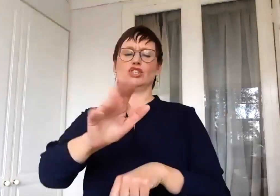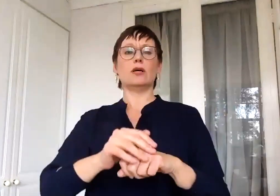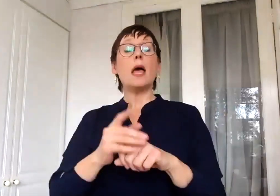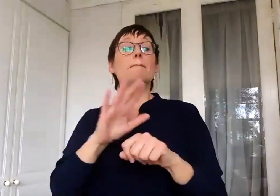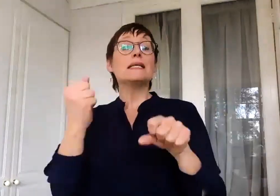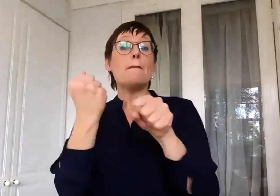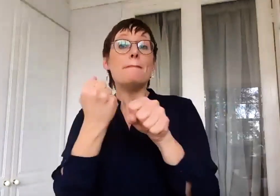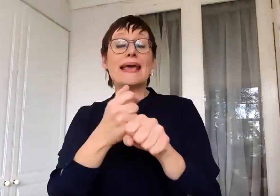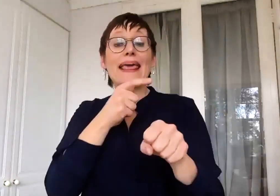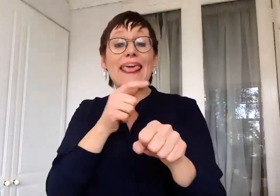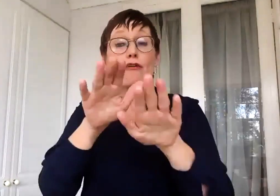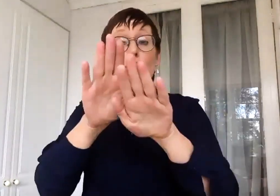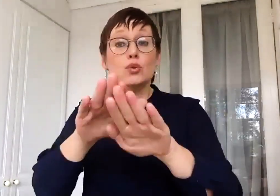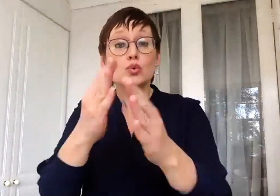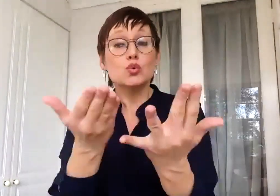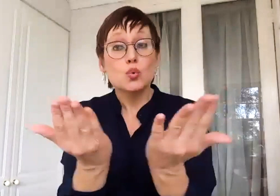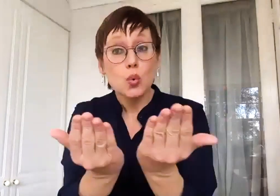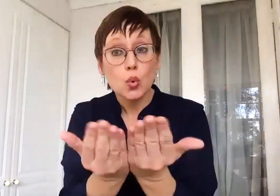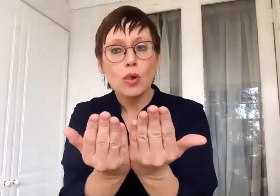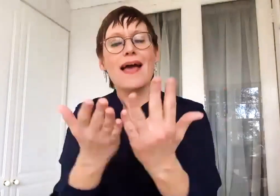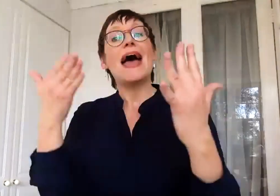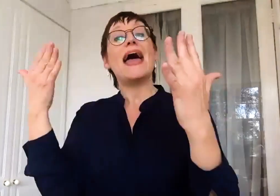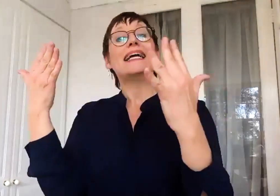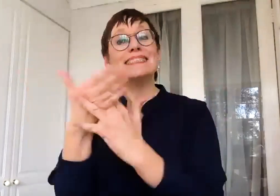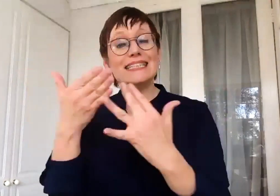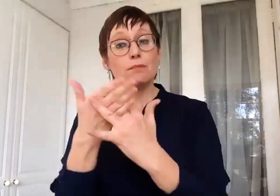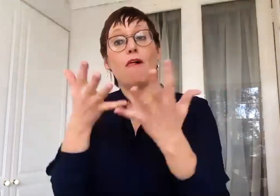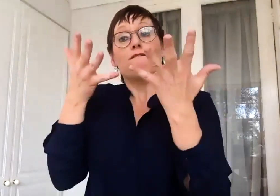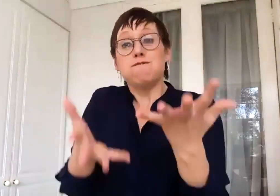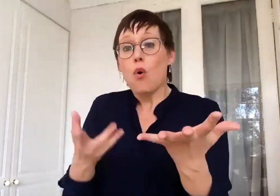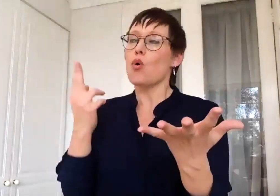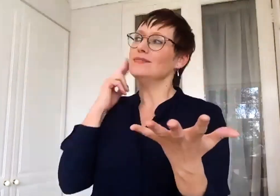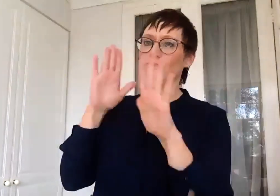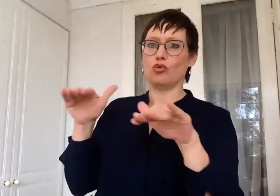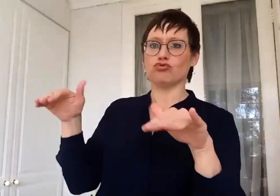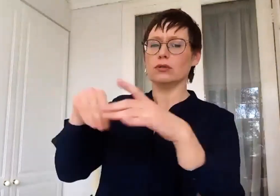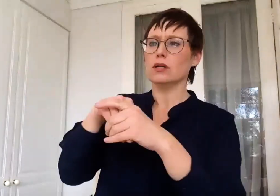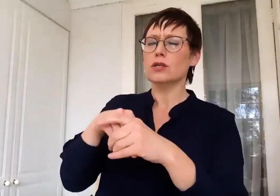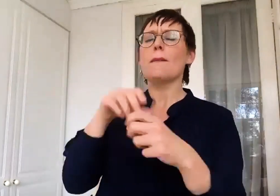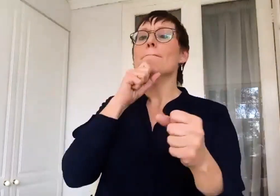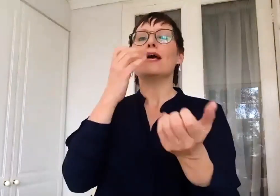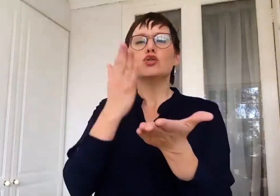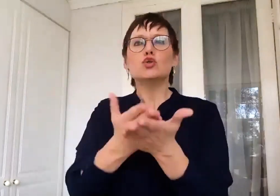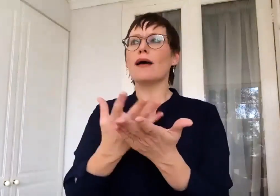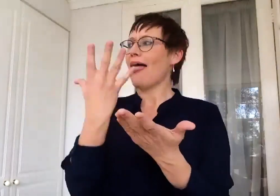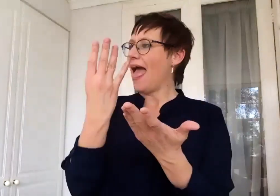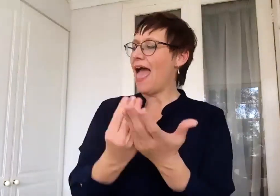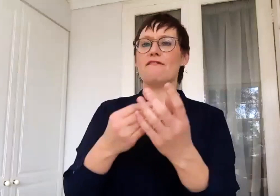making schools more accessible linguistically and culturally and multimodally. So now you're bringing in not just a different